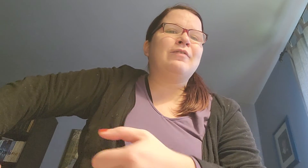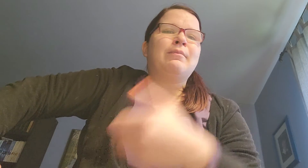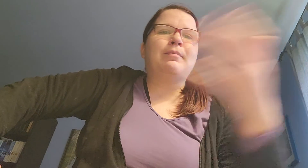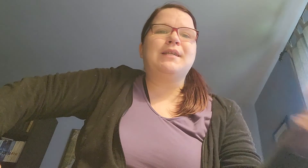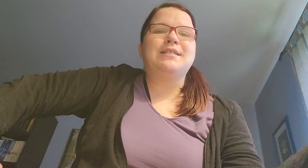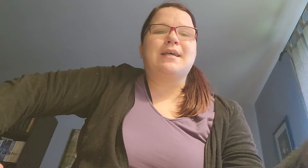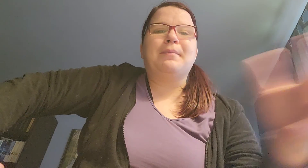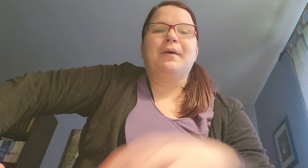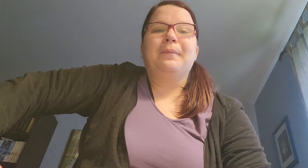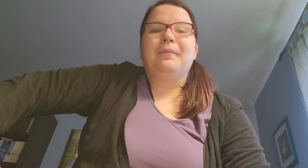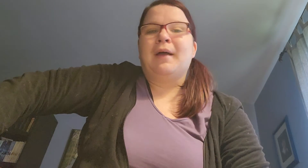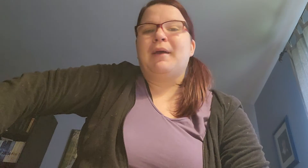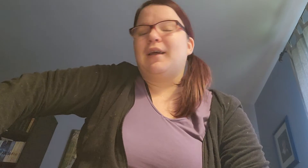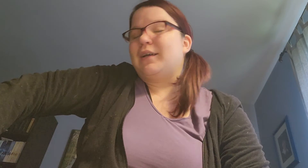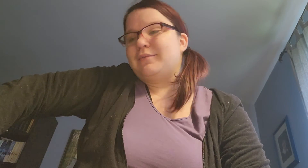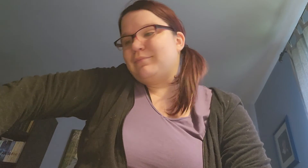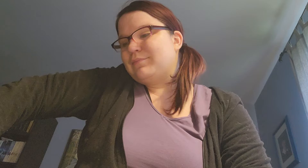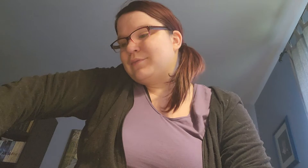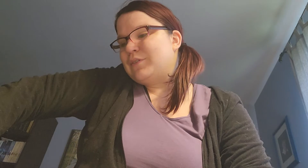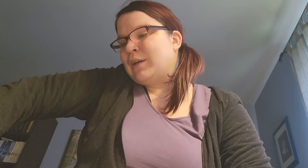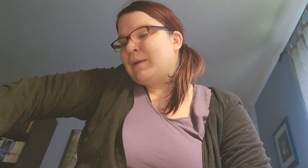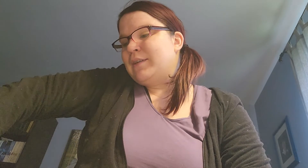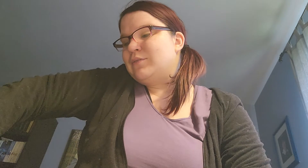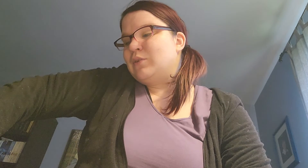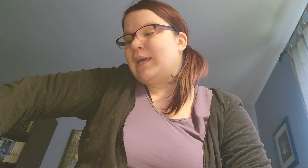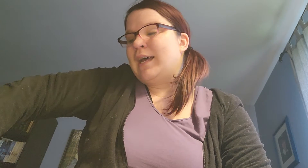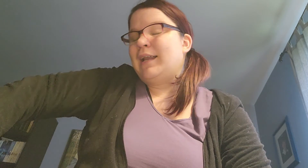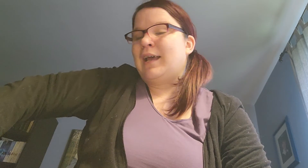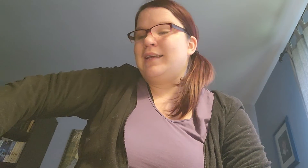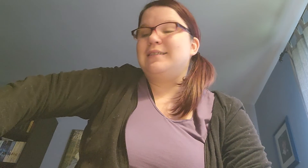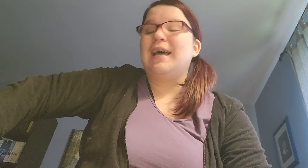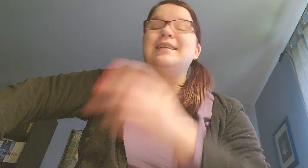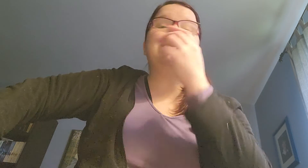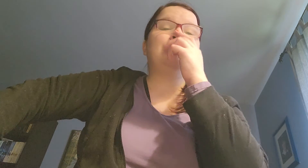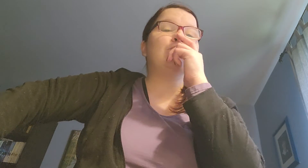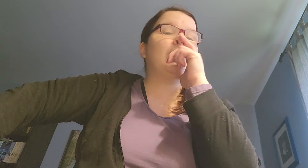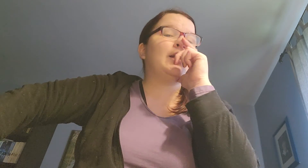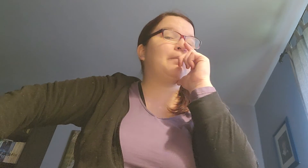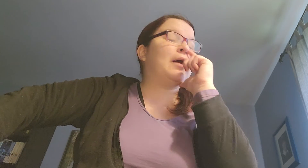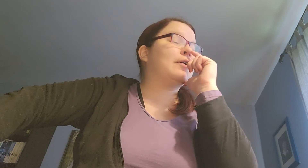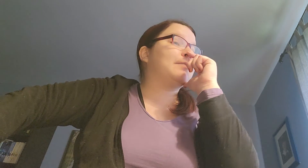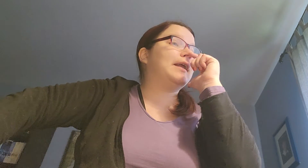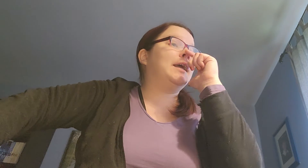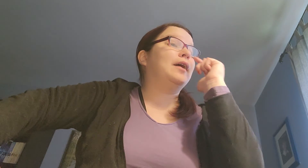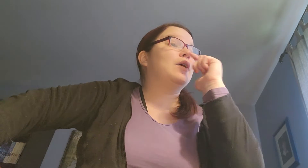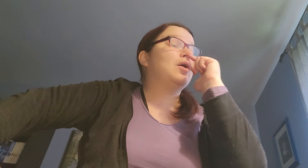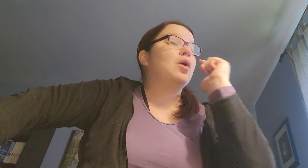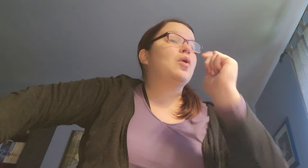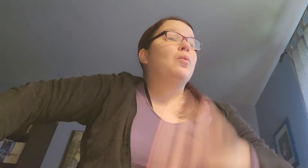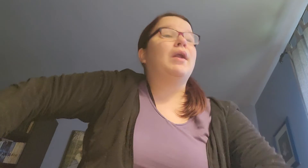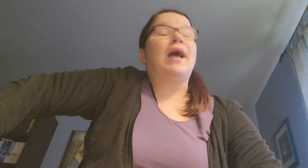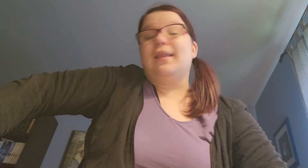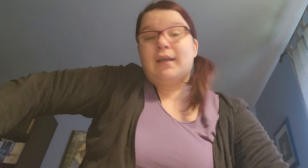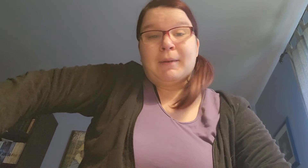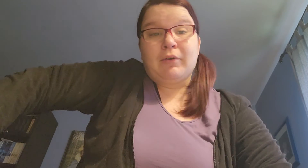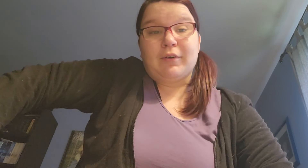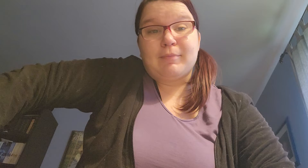November... Mid December. I might not... I might do that. I... I did do one about explaining... What I like about Christmas